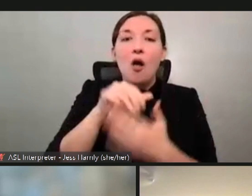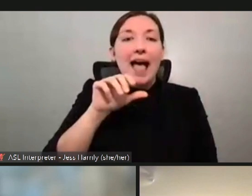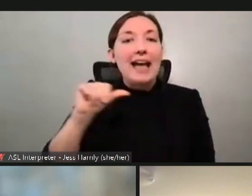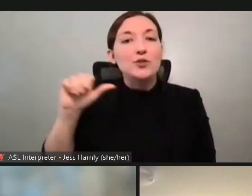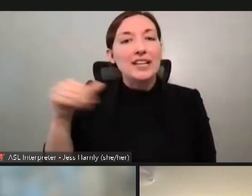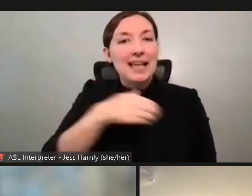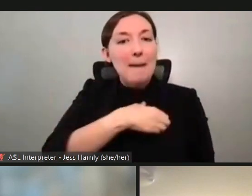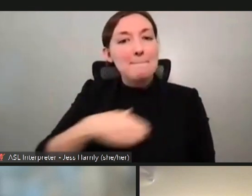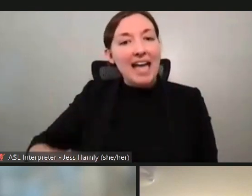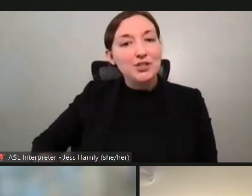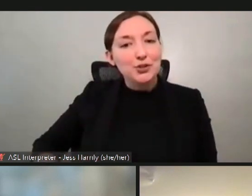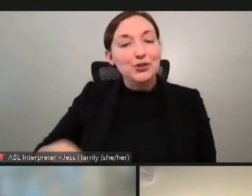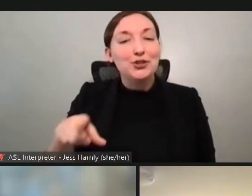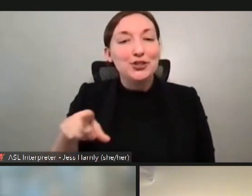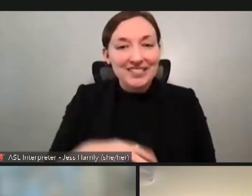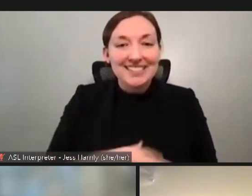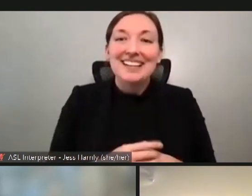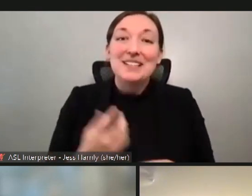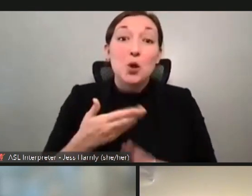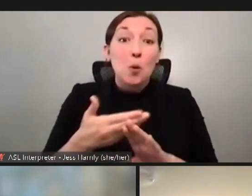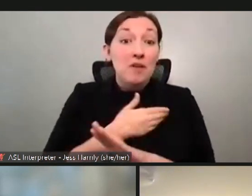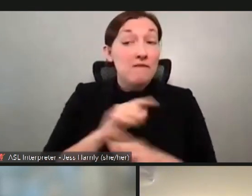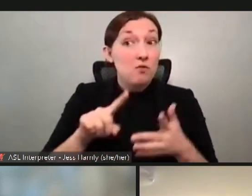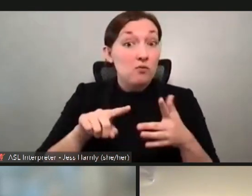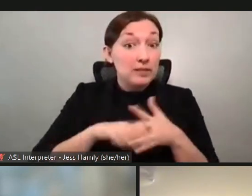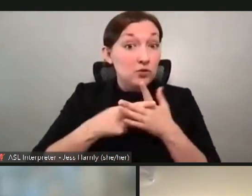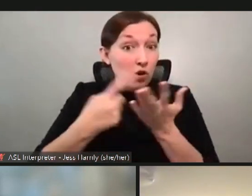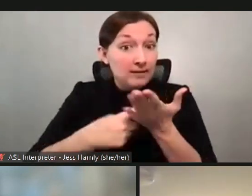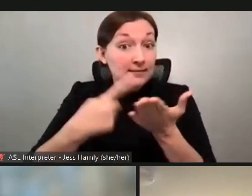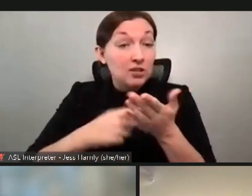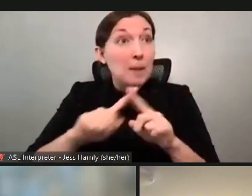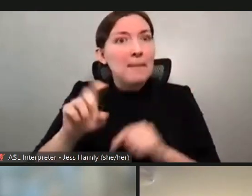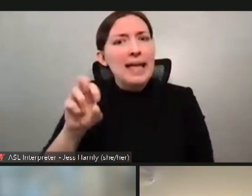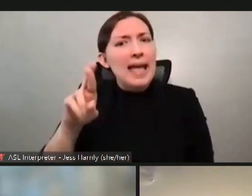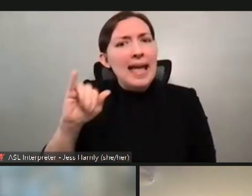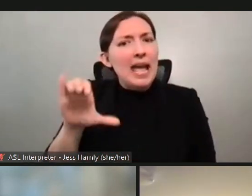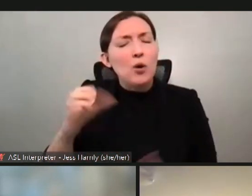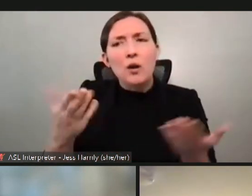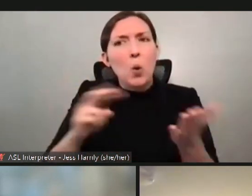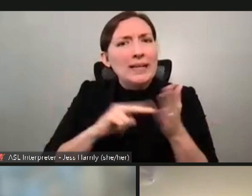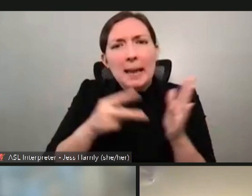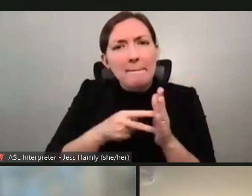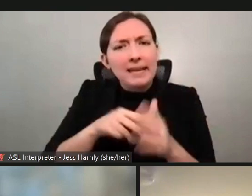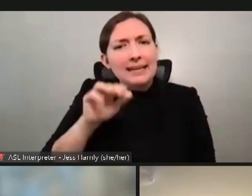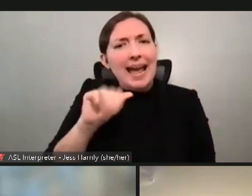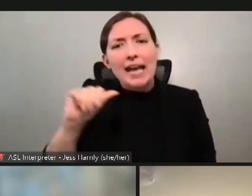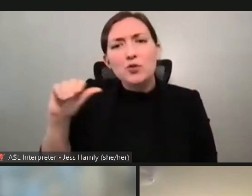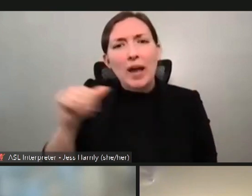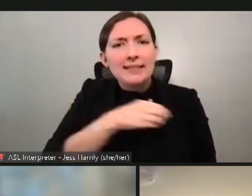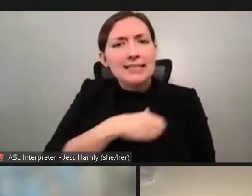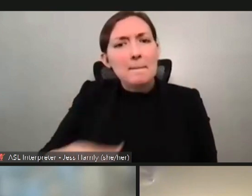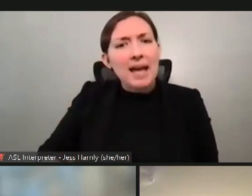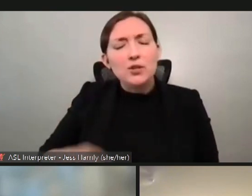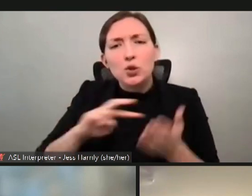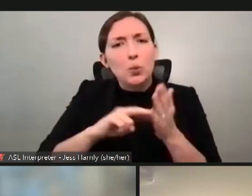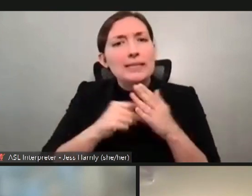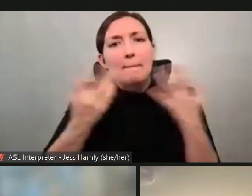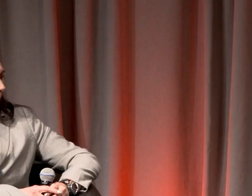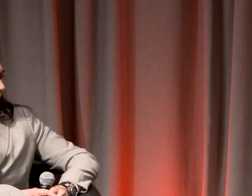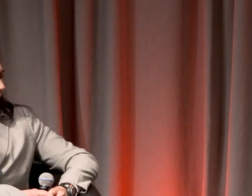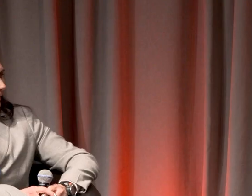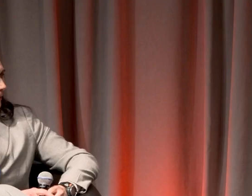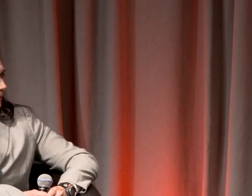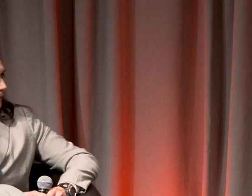before we get down to it, Eric, could you talk to us about what an Astro Access ambassador is? Sure. And I think